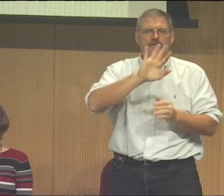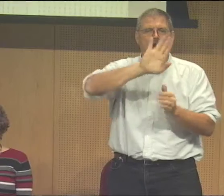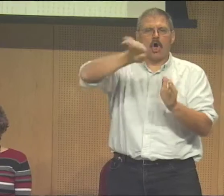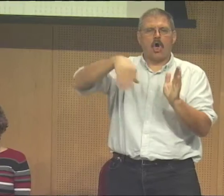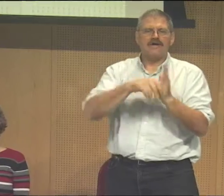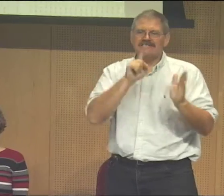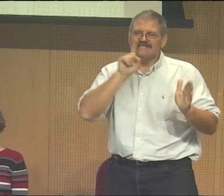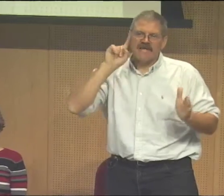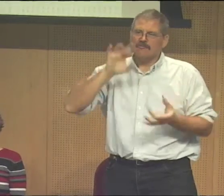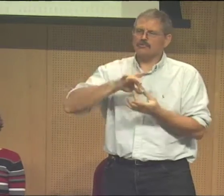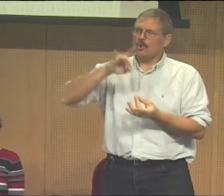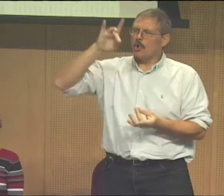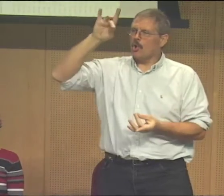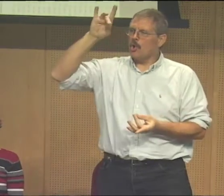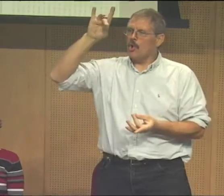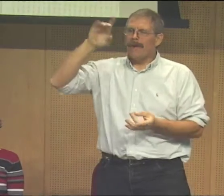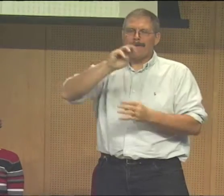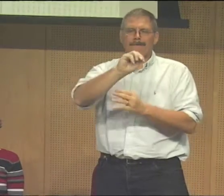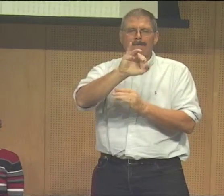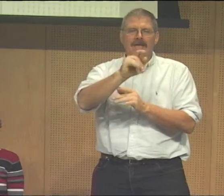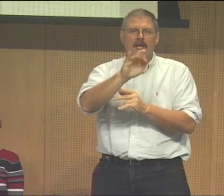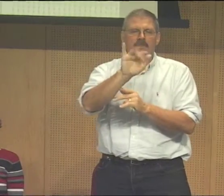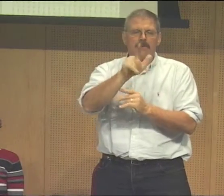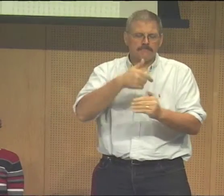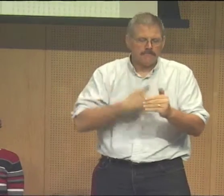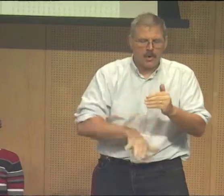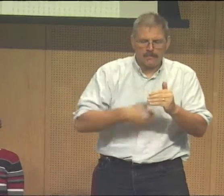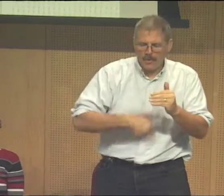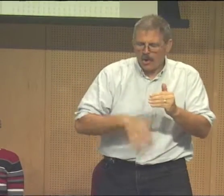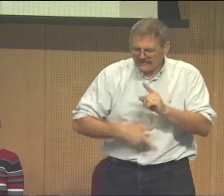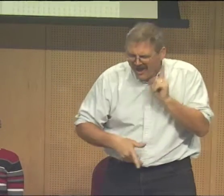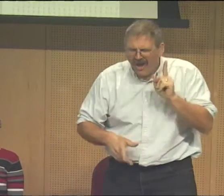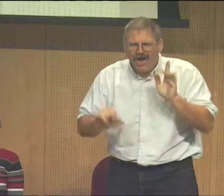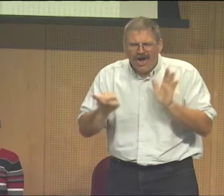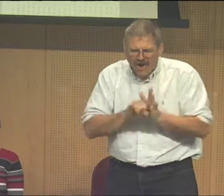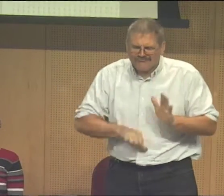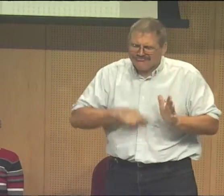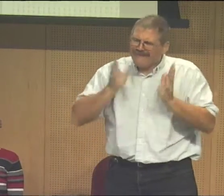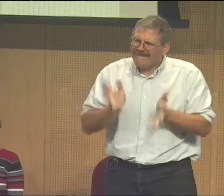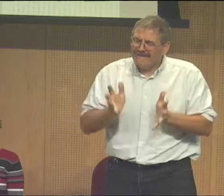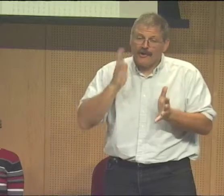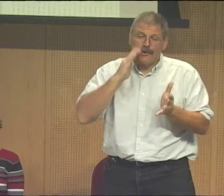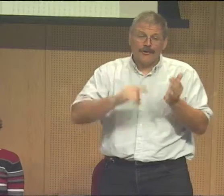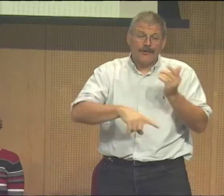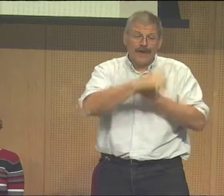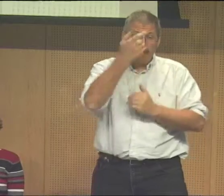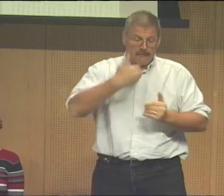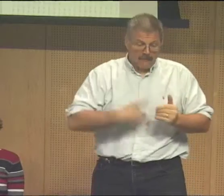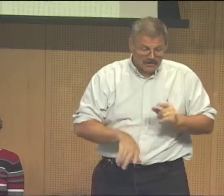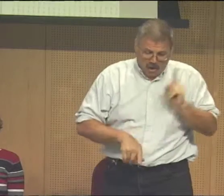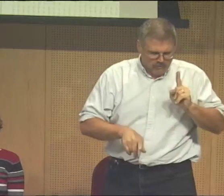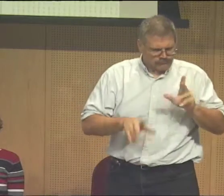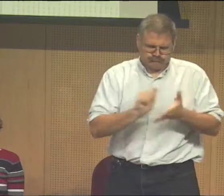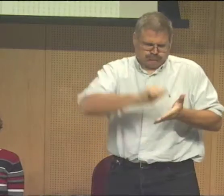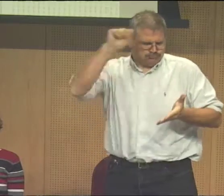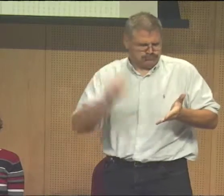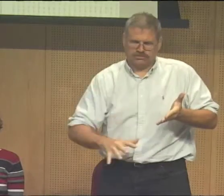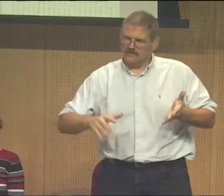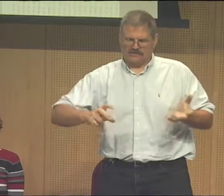And you know the idea of mother of all spirits. And you know a lot of times when mothers find that their child is Deaf,